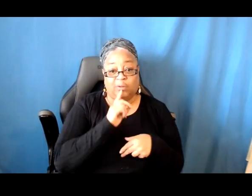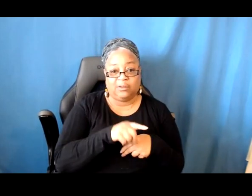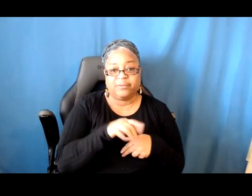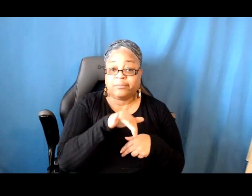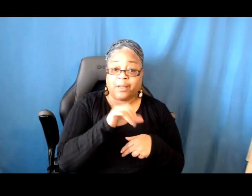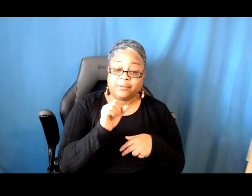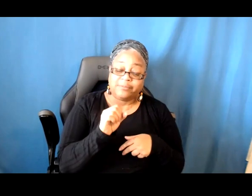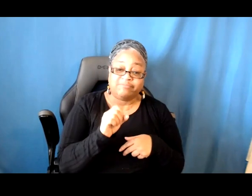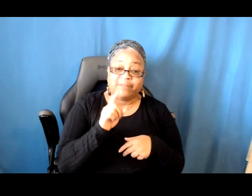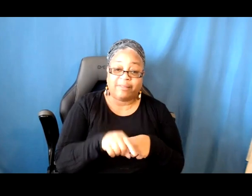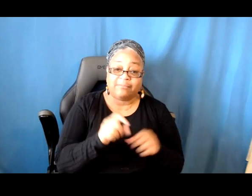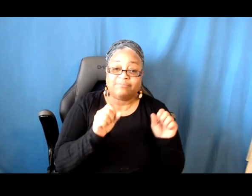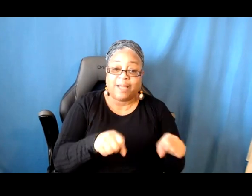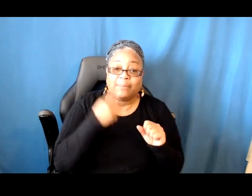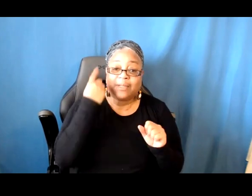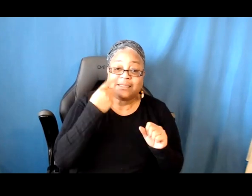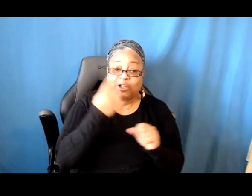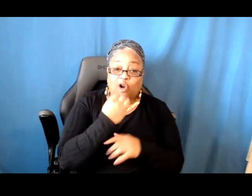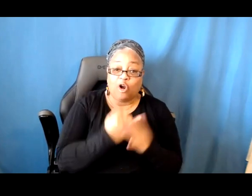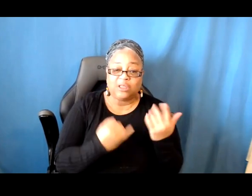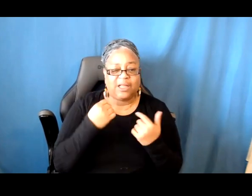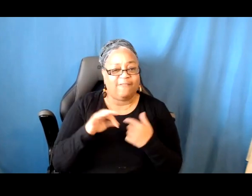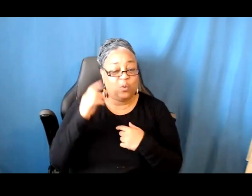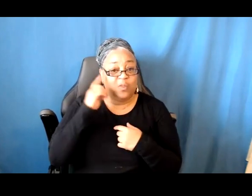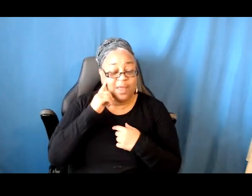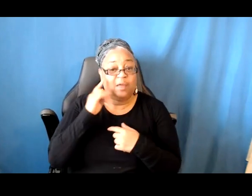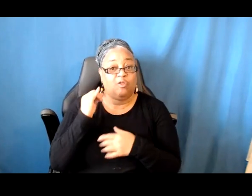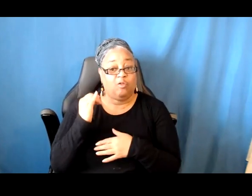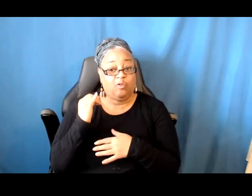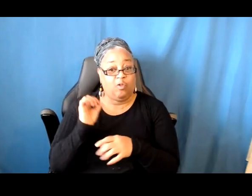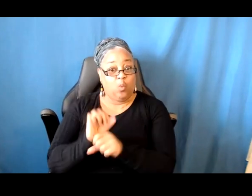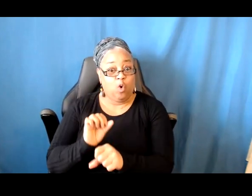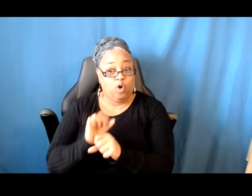you consider the work that you're making to be art, and we would really love to hear about that.